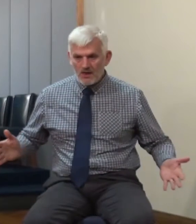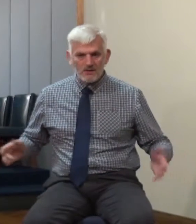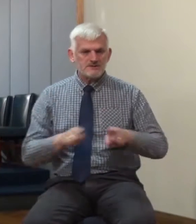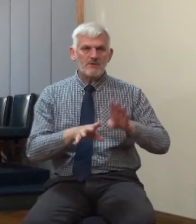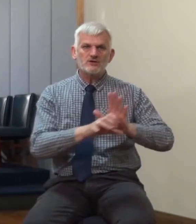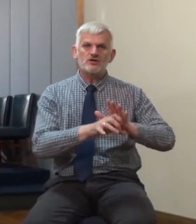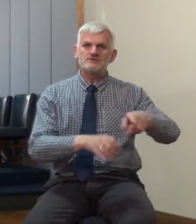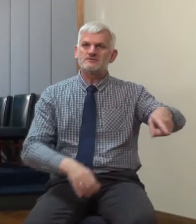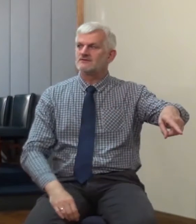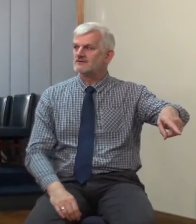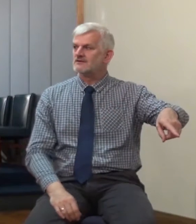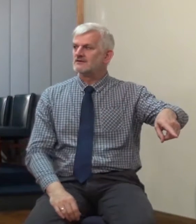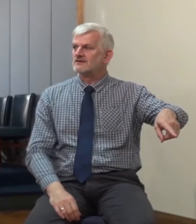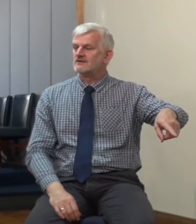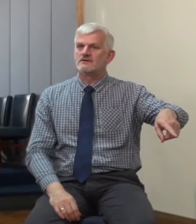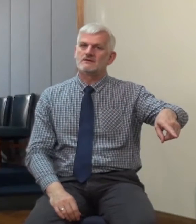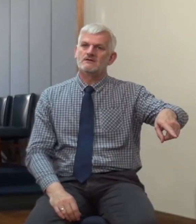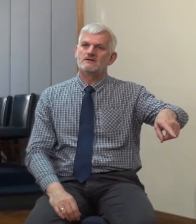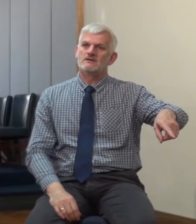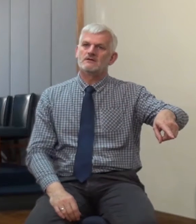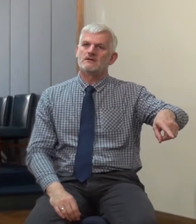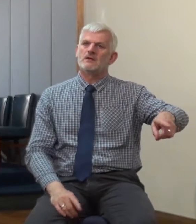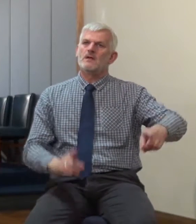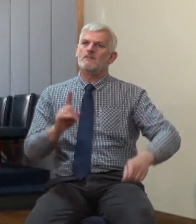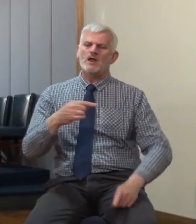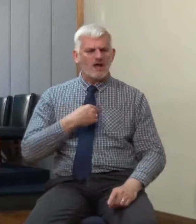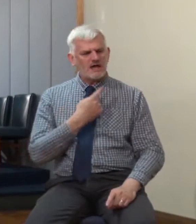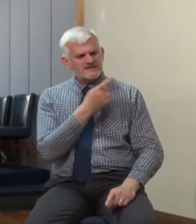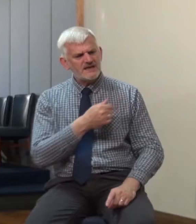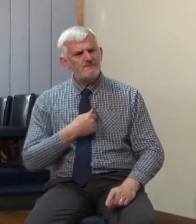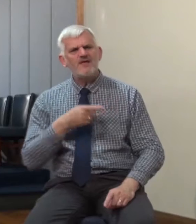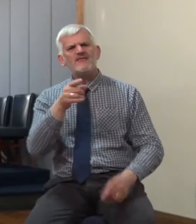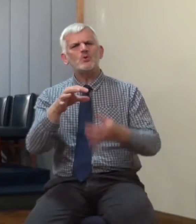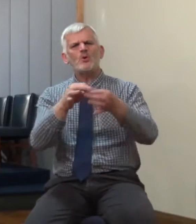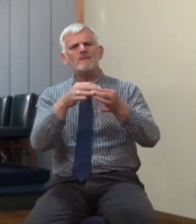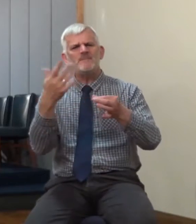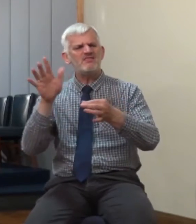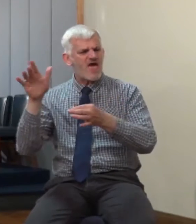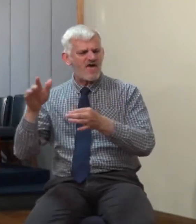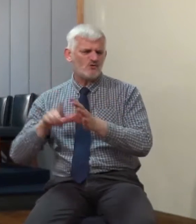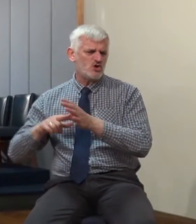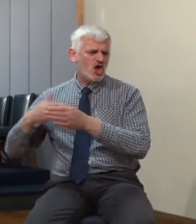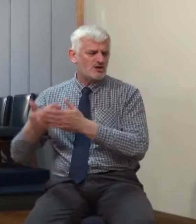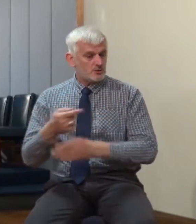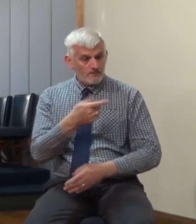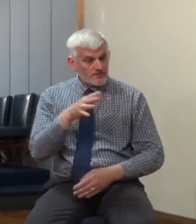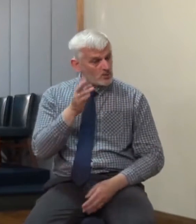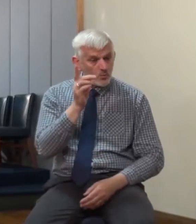years. Had you warned over time? Had you ever mentioned anything, this problem and these